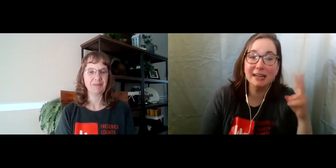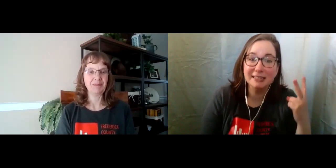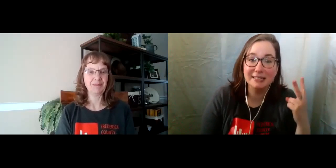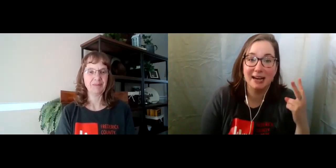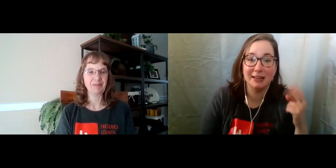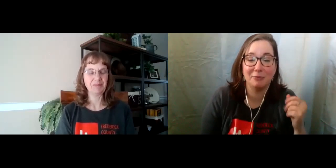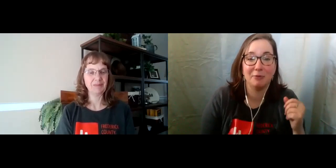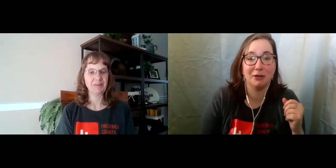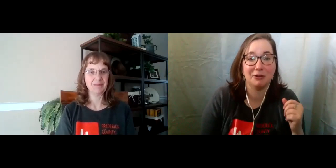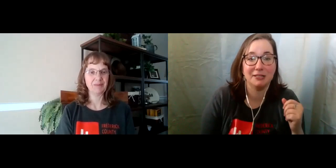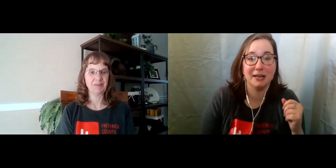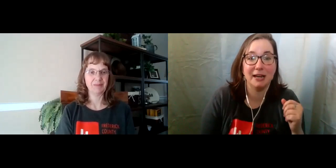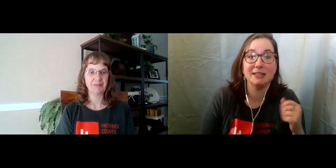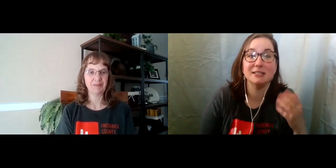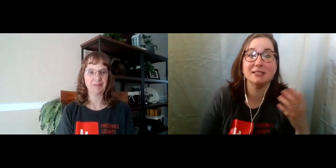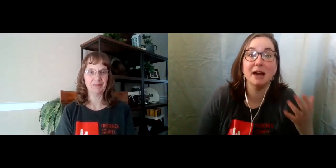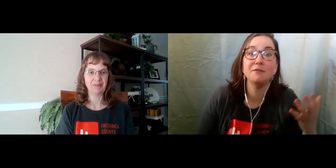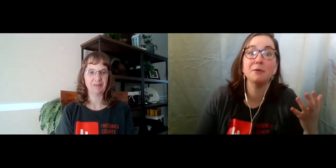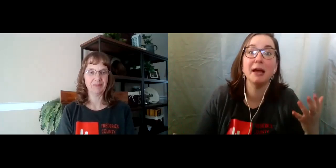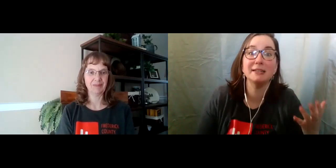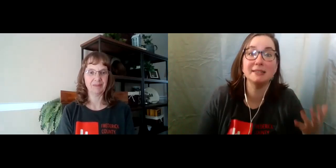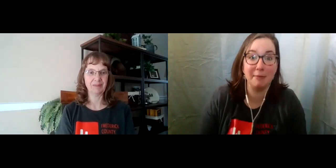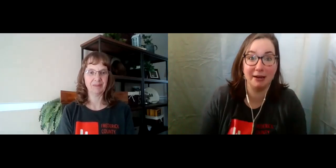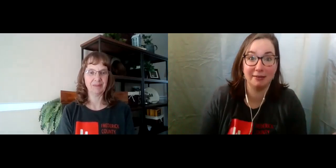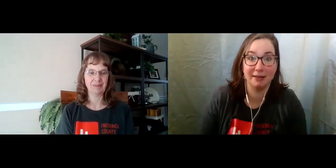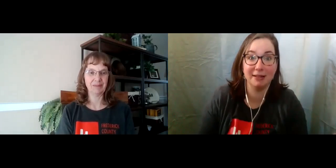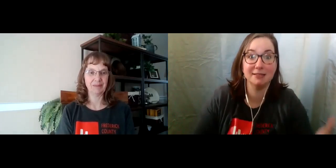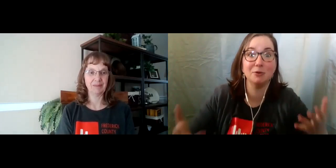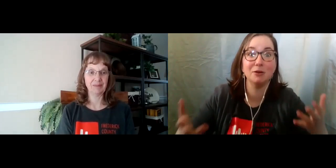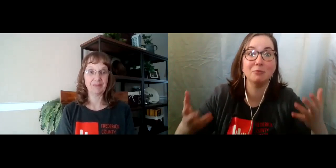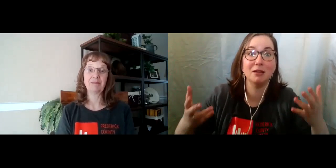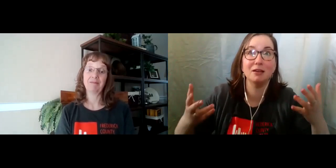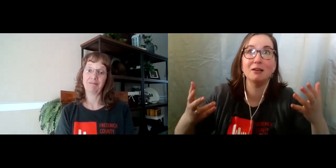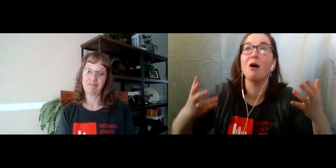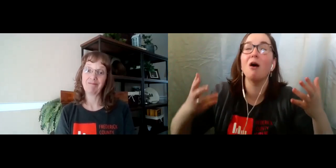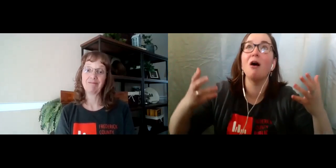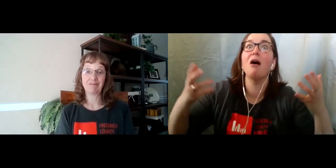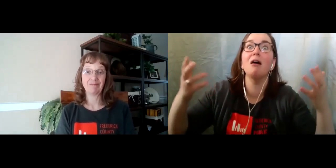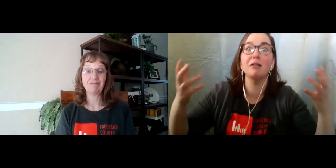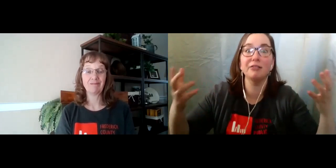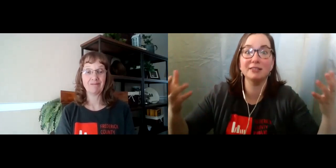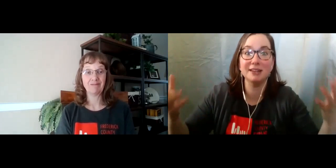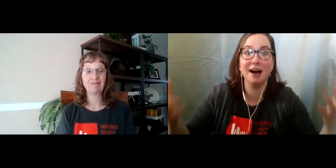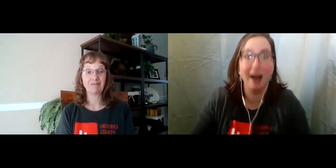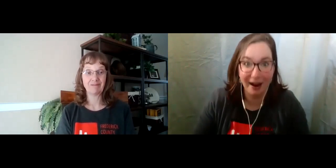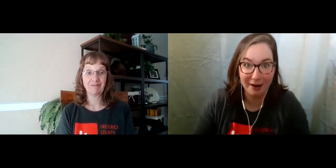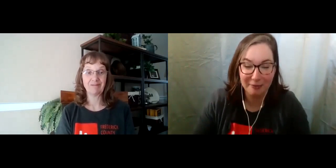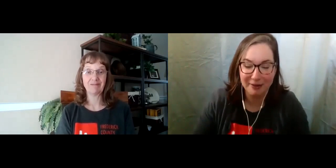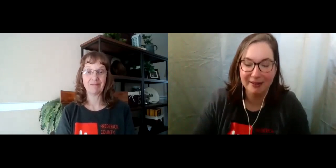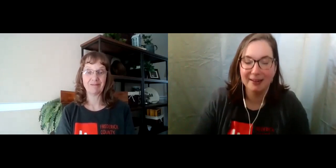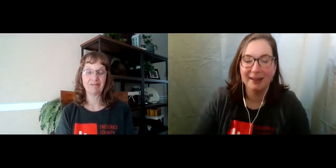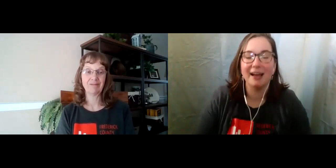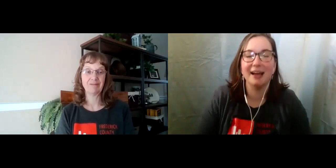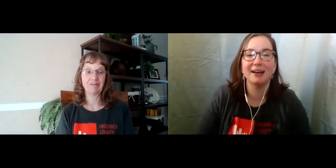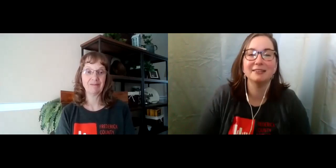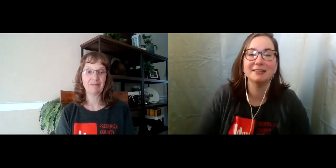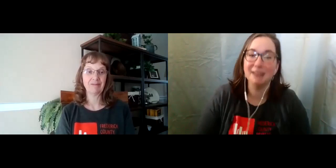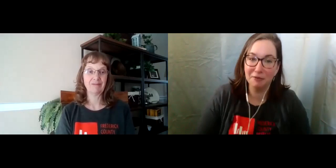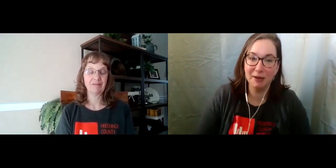sign that we want to learn today is the sign for pandemic. That's a word we hear all the time. And the sign for pandemic